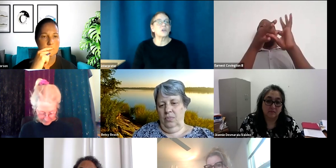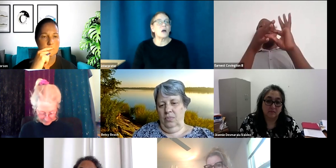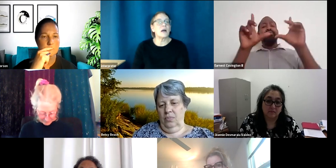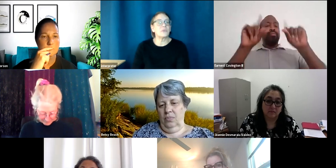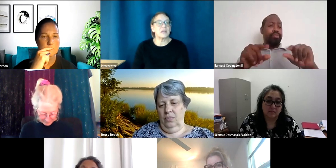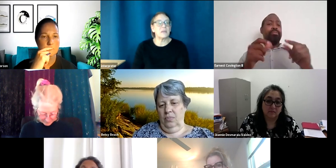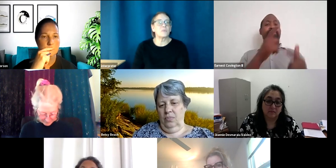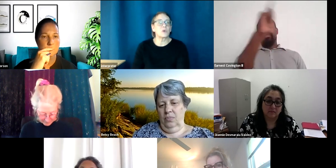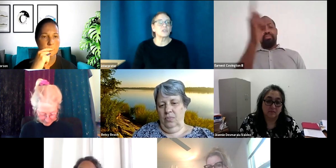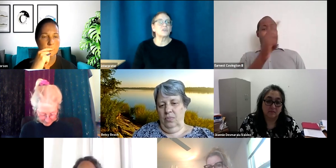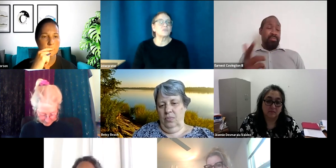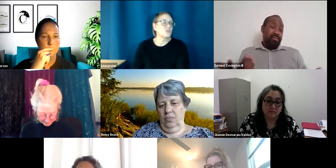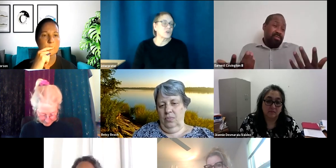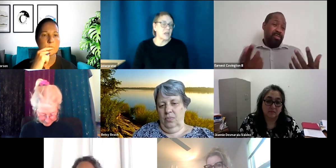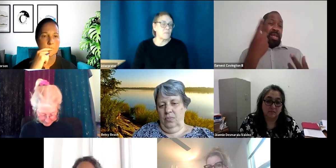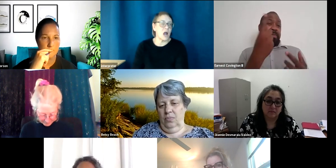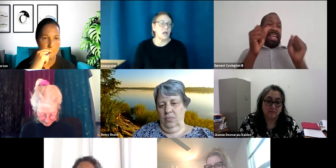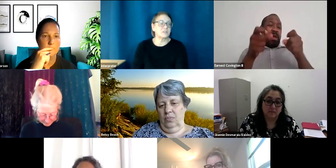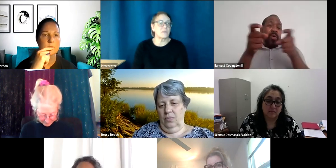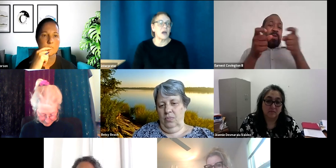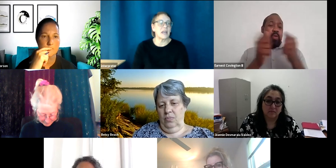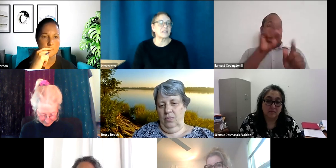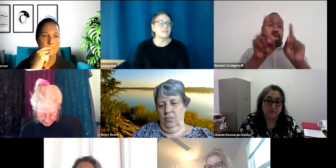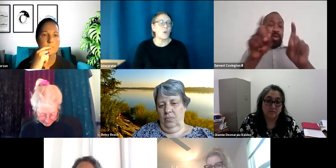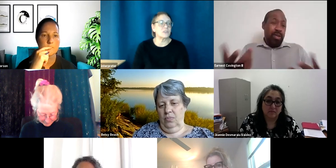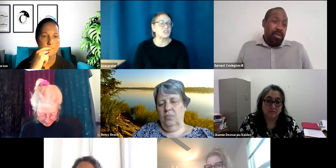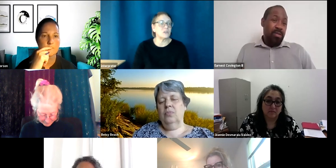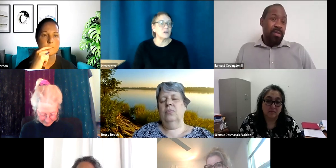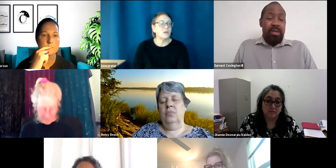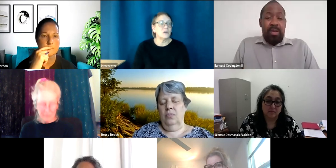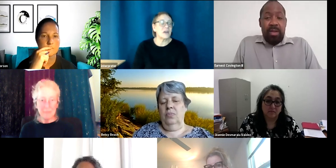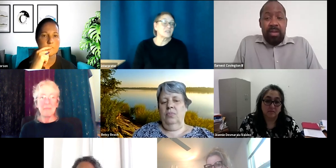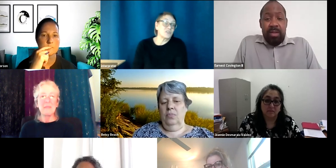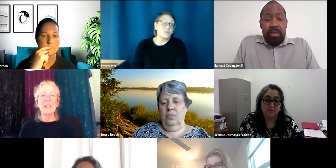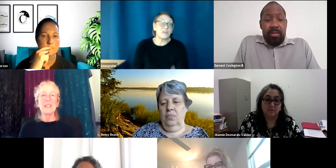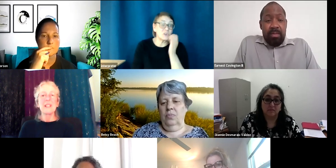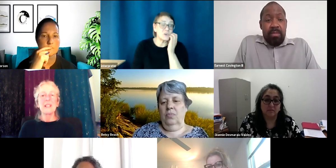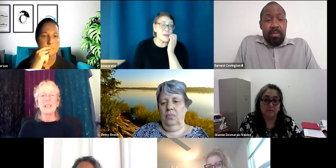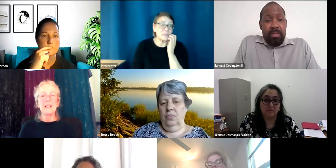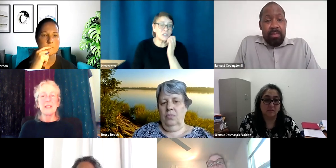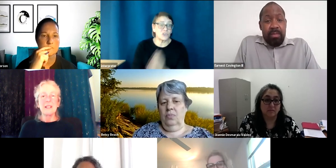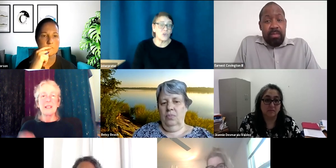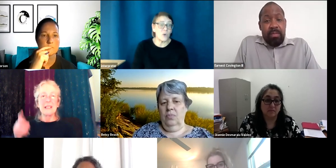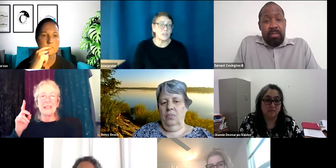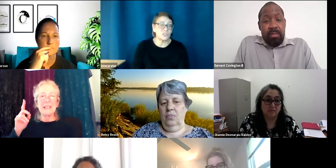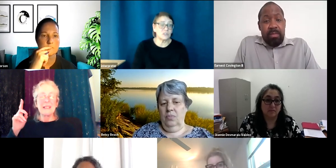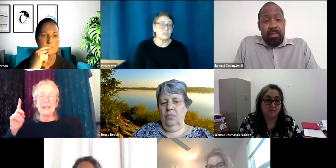could call out the name and the person could turn their camera on to come on and ask the question. That's another way for you to be able to control the questions.